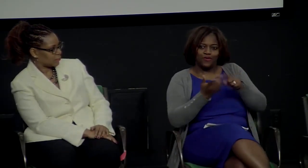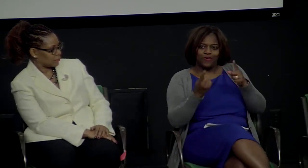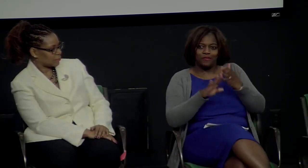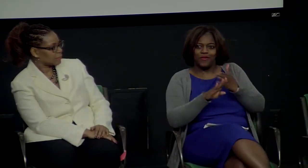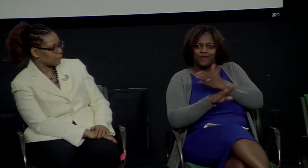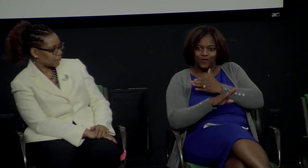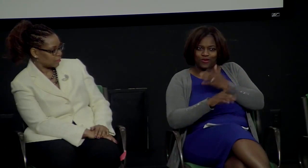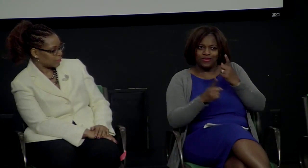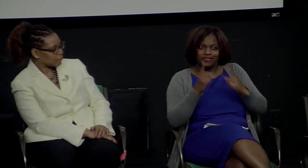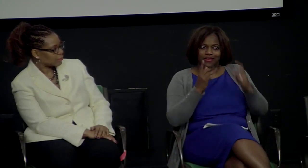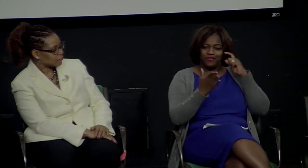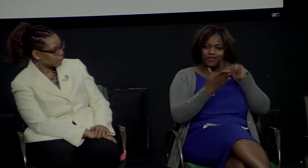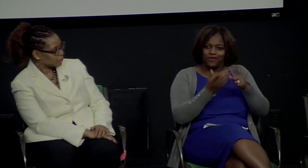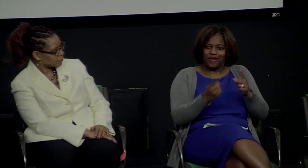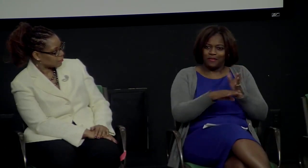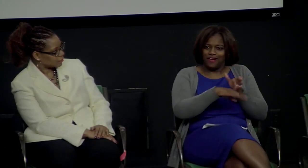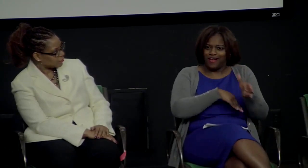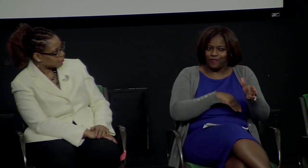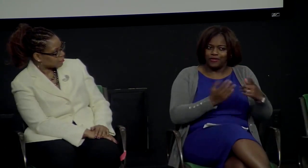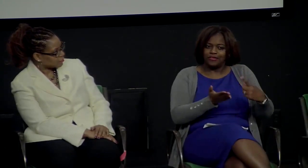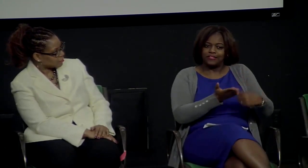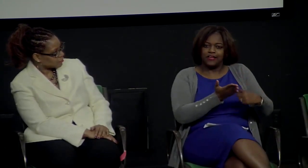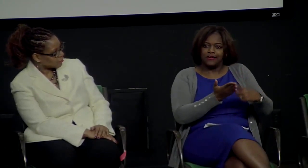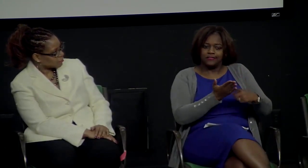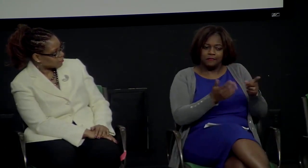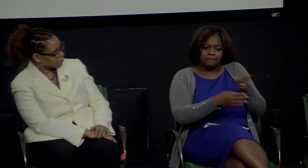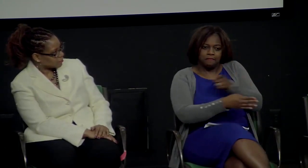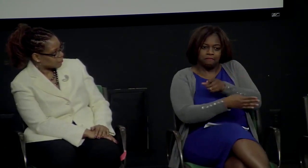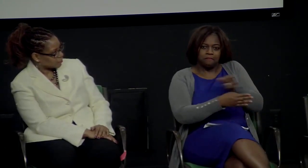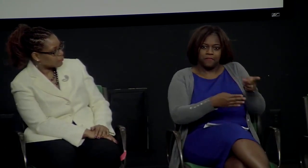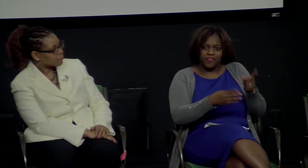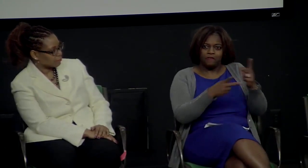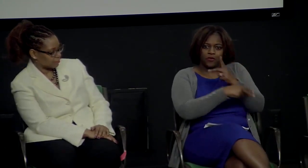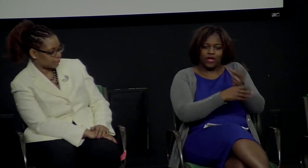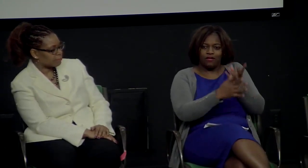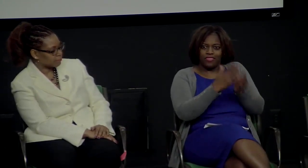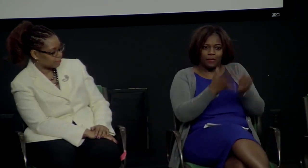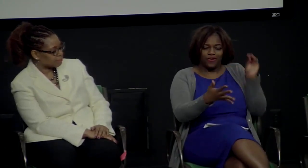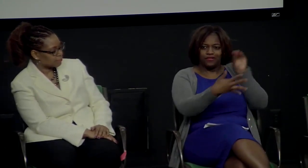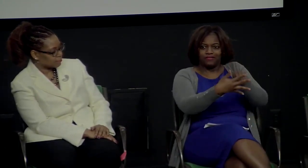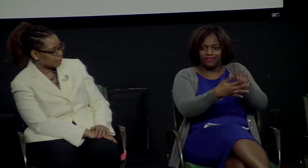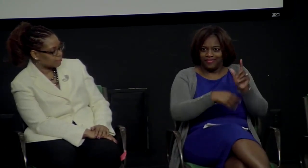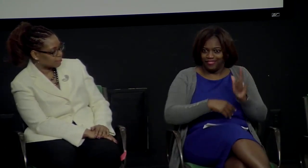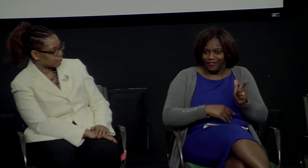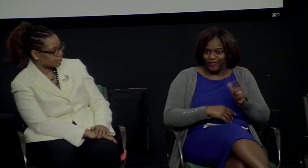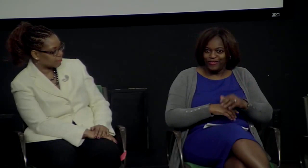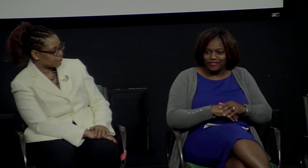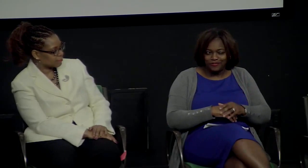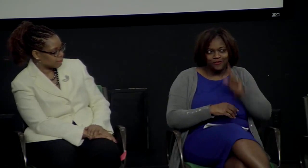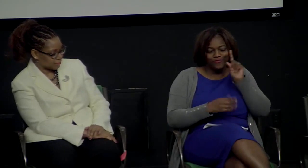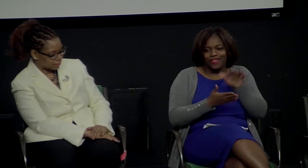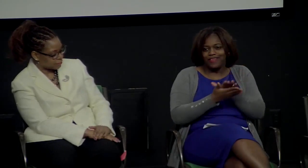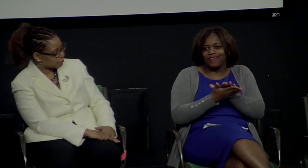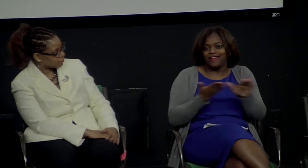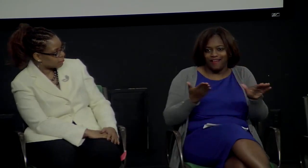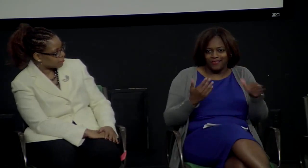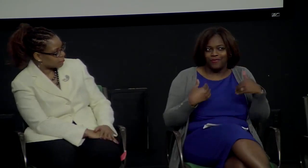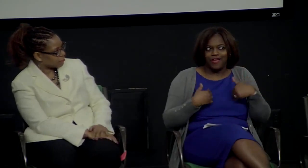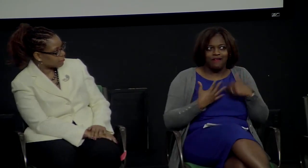other colleagues that I needed to think about what was being said before and maybe what was being said after, you know, to try to use closed skills and to think